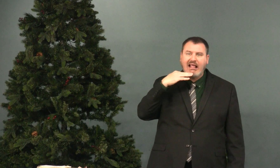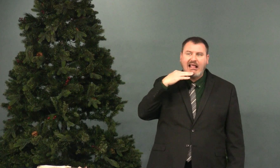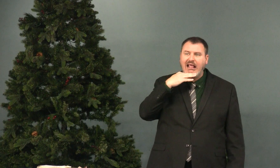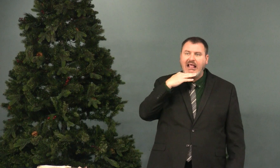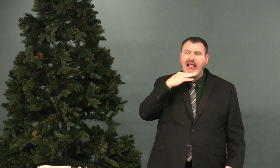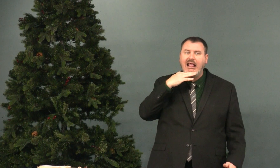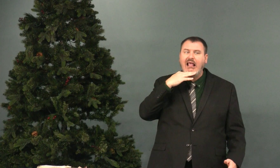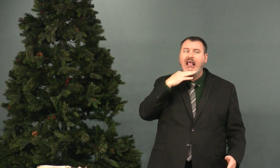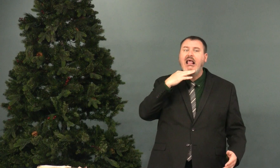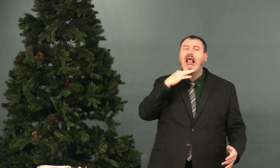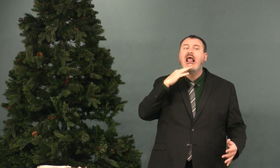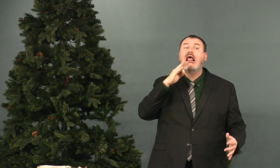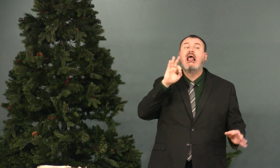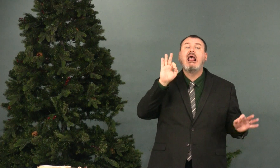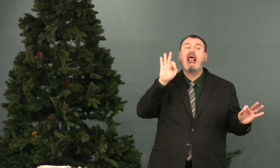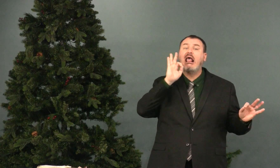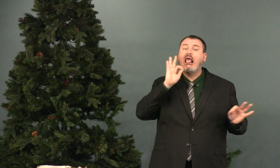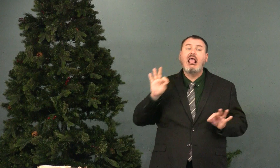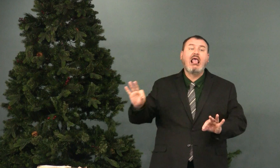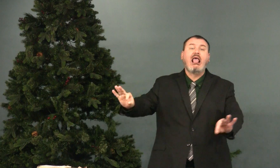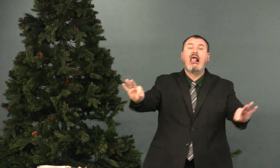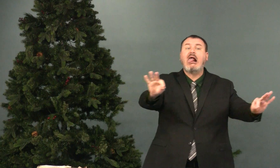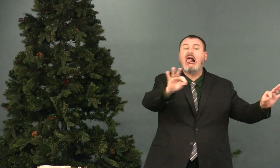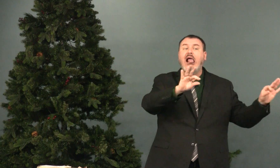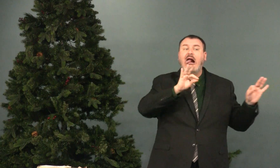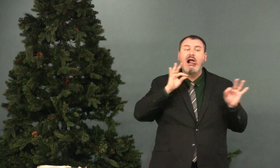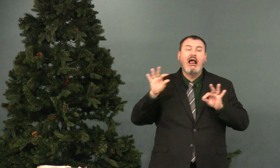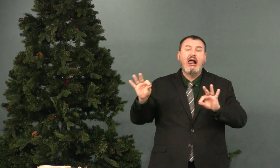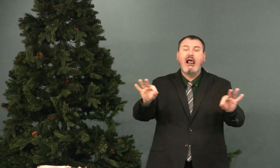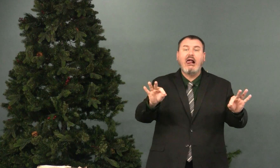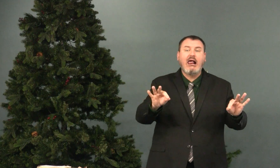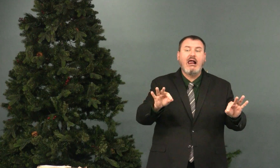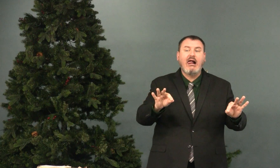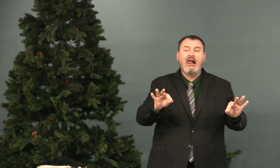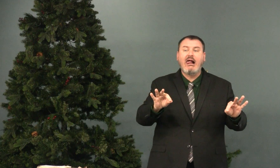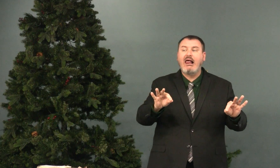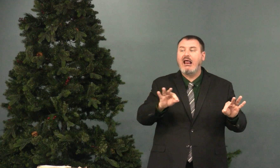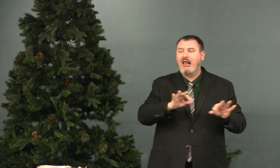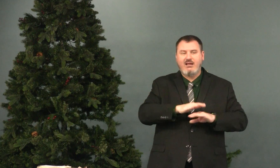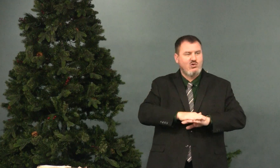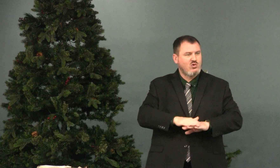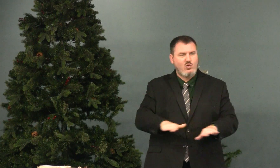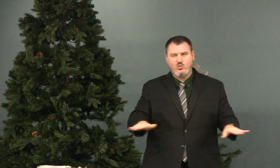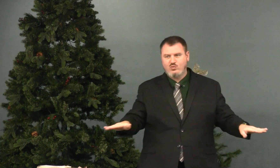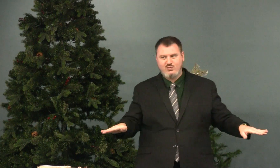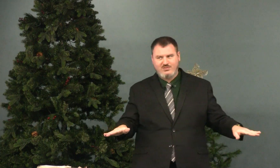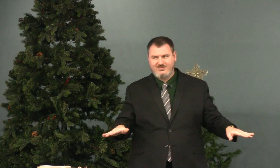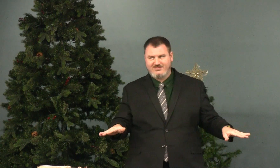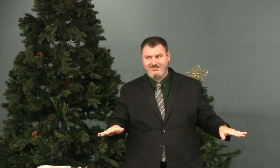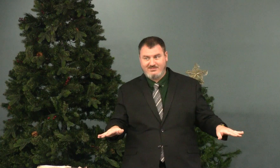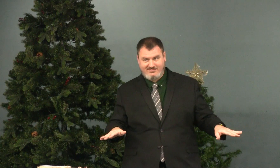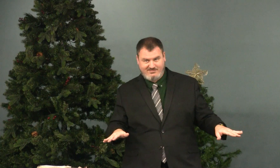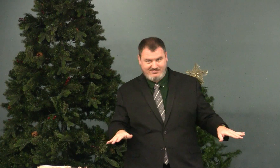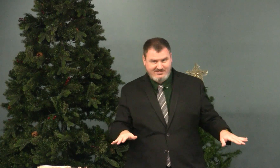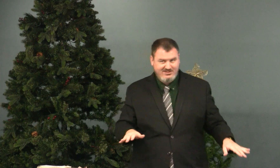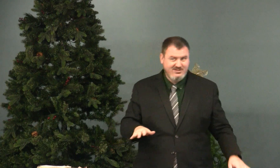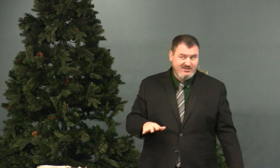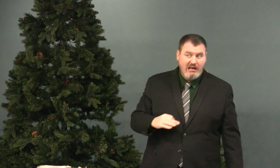Lying with a nine-hand sign and gossip. Don't.